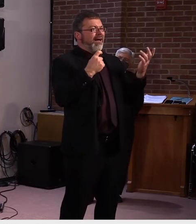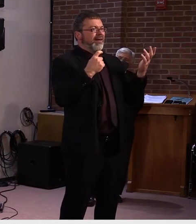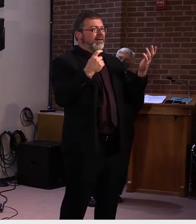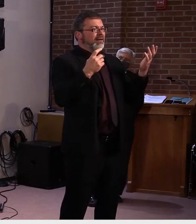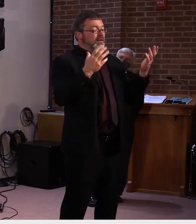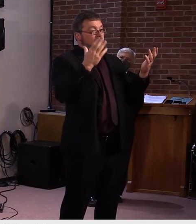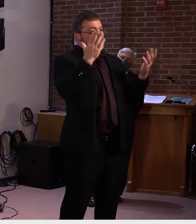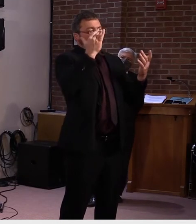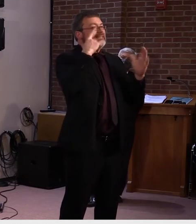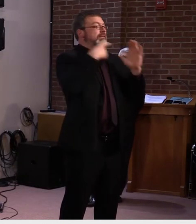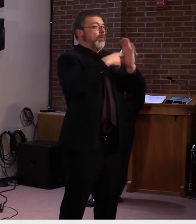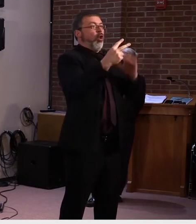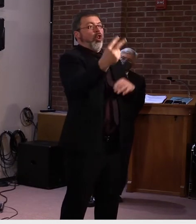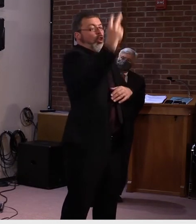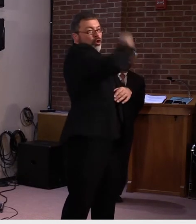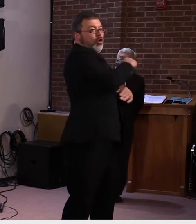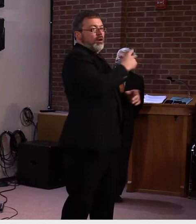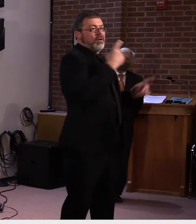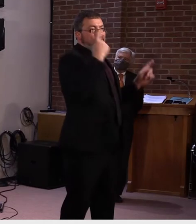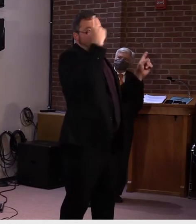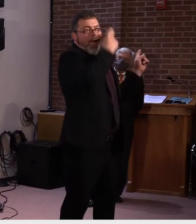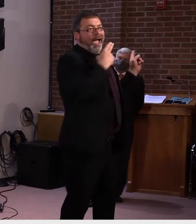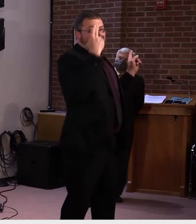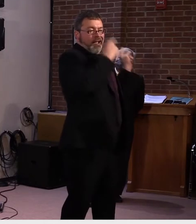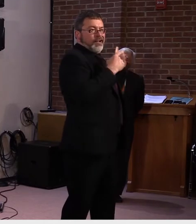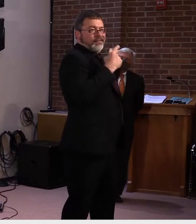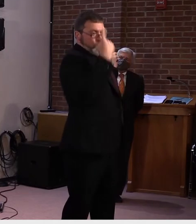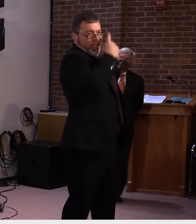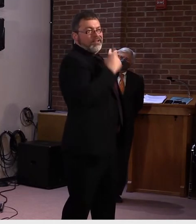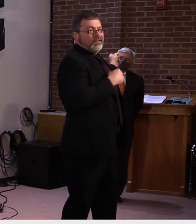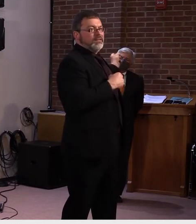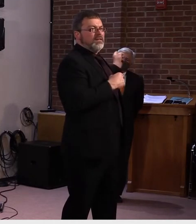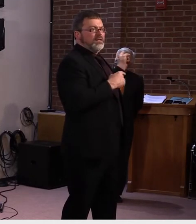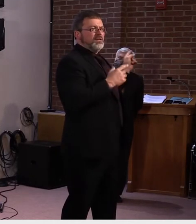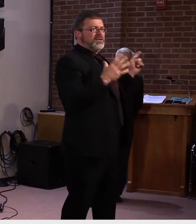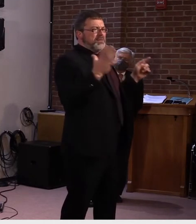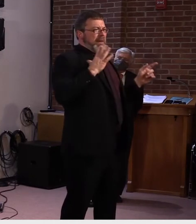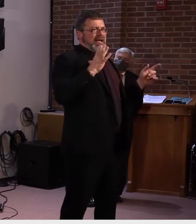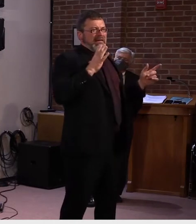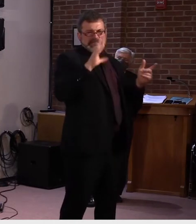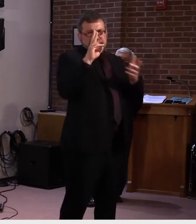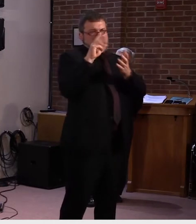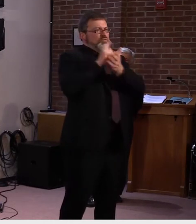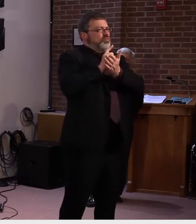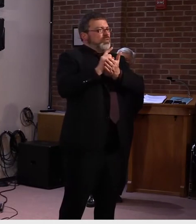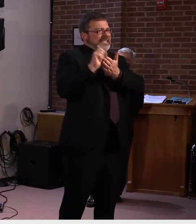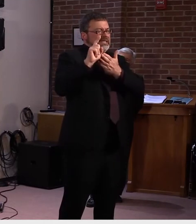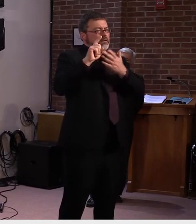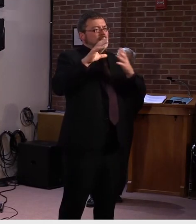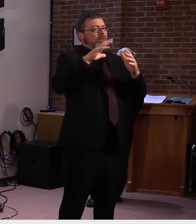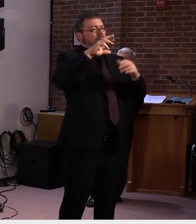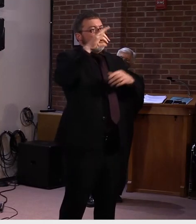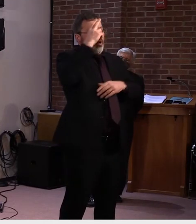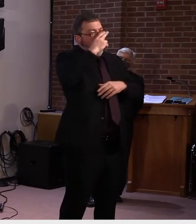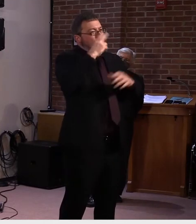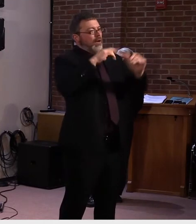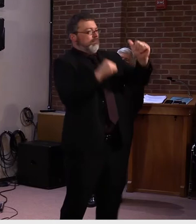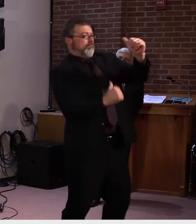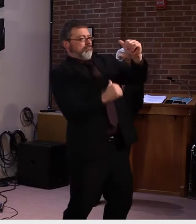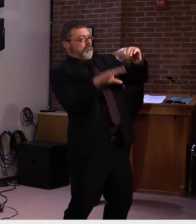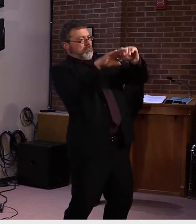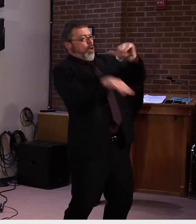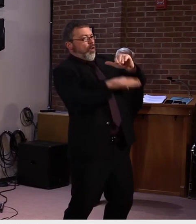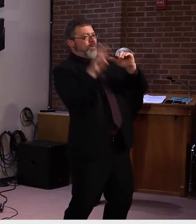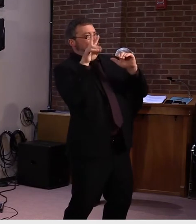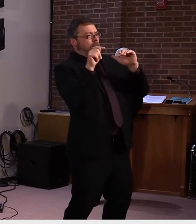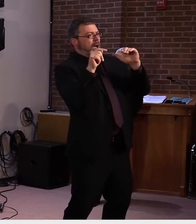uh, by far. This was, like, five, six weeks ago, lower than Vermont, and, uh, and then, uh, their cases started to